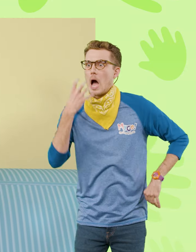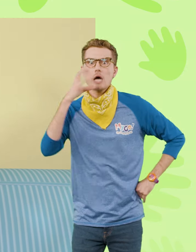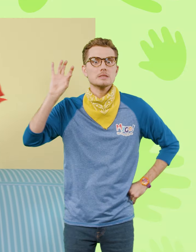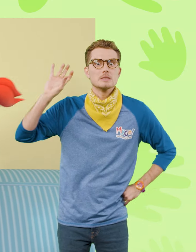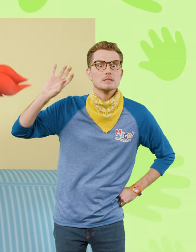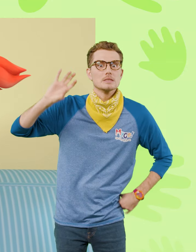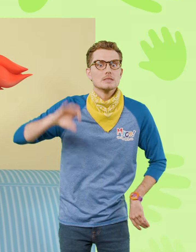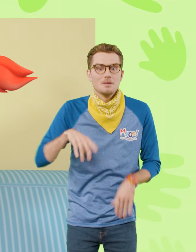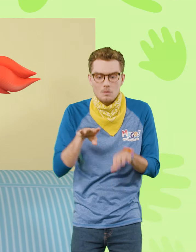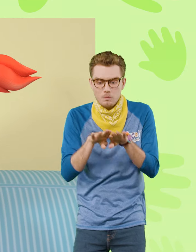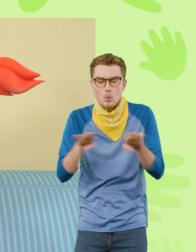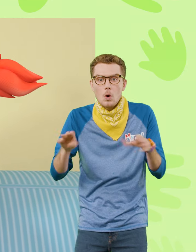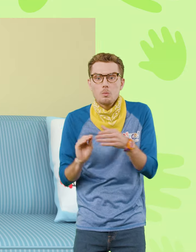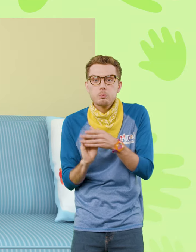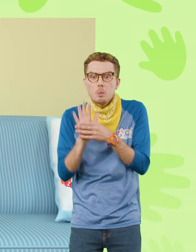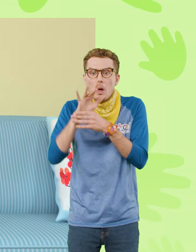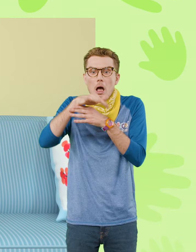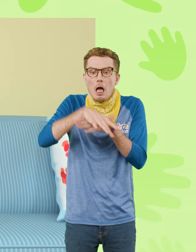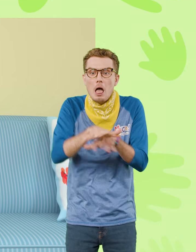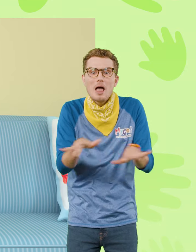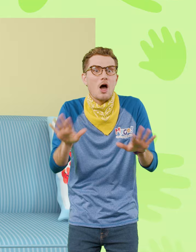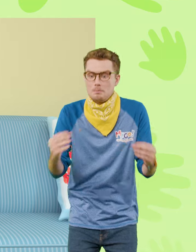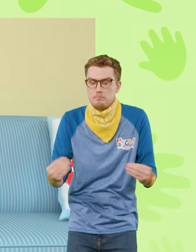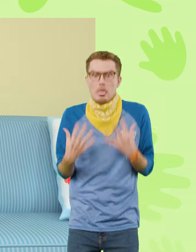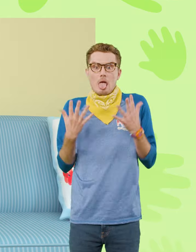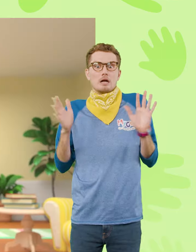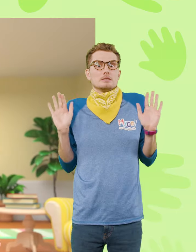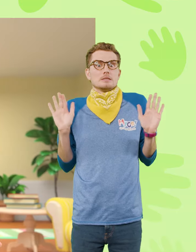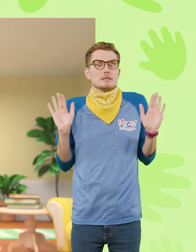The floor is lava, don't get caught